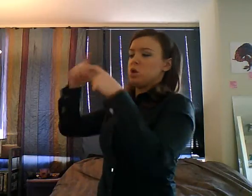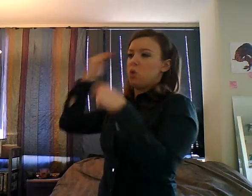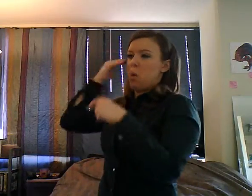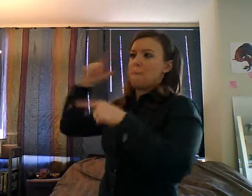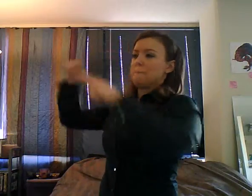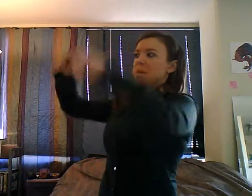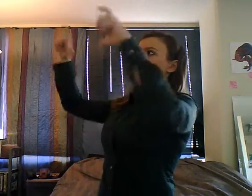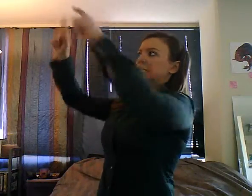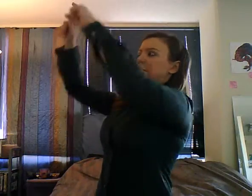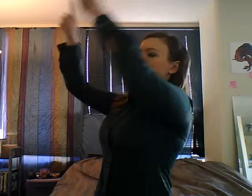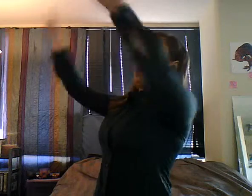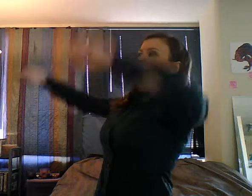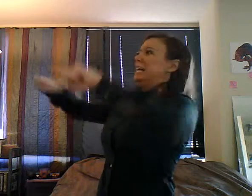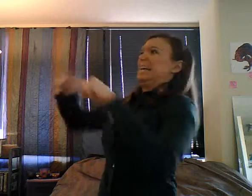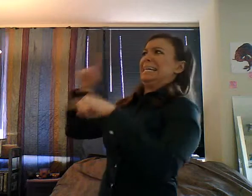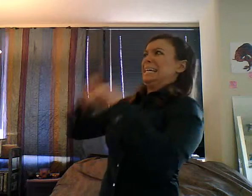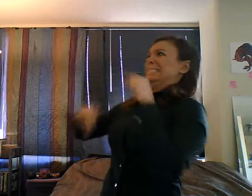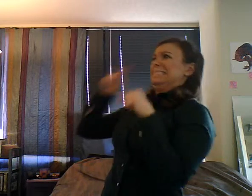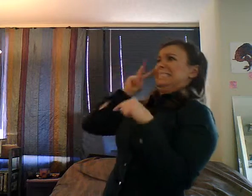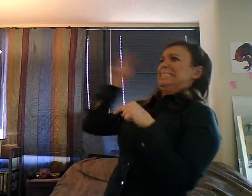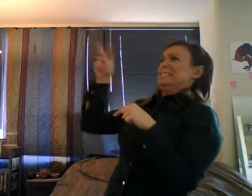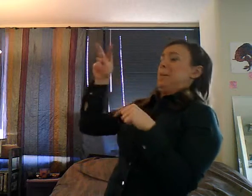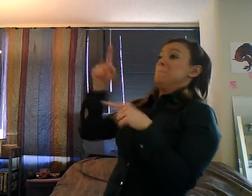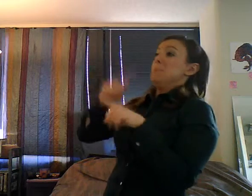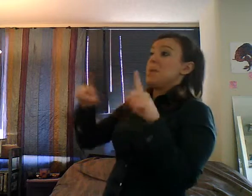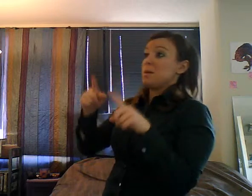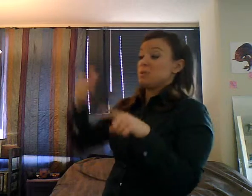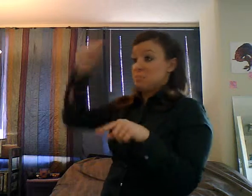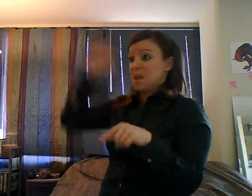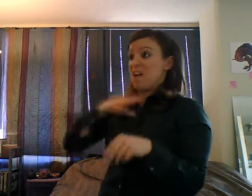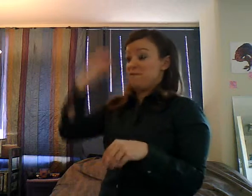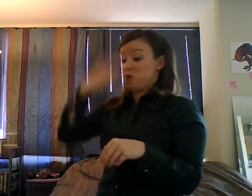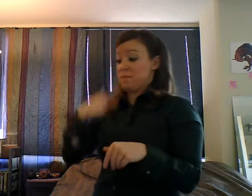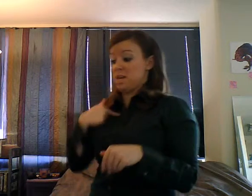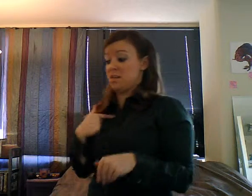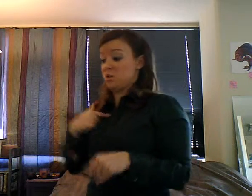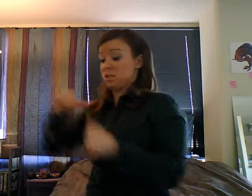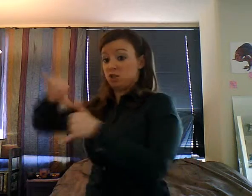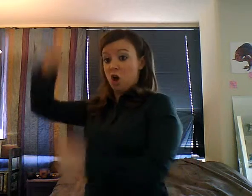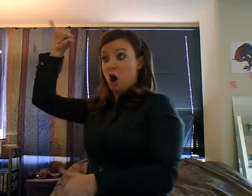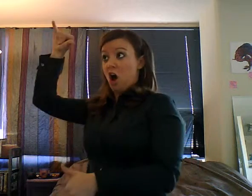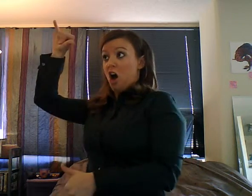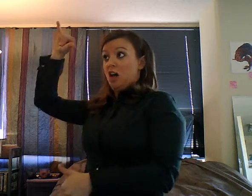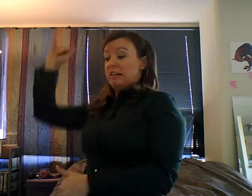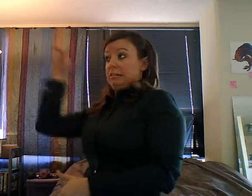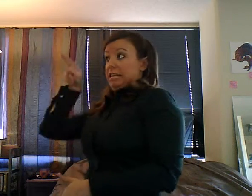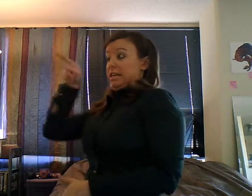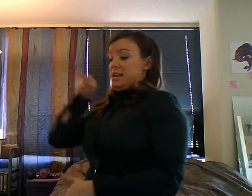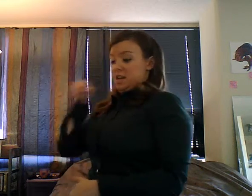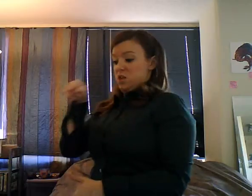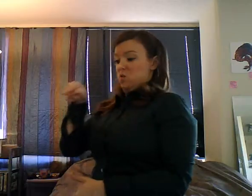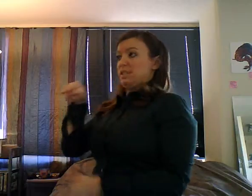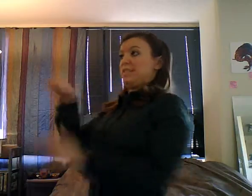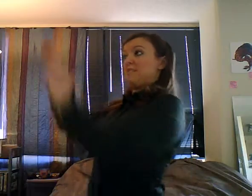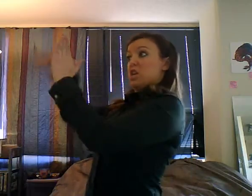Jumbotron, and I was looking through his viewfinder. But it was worth the experience. I was there. So, that was exciting.